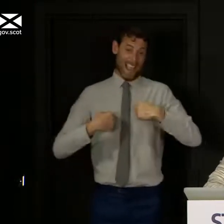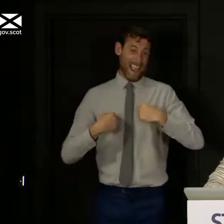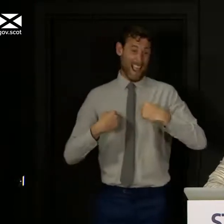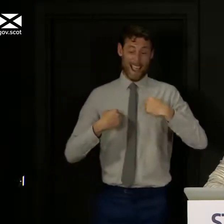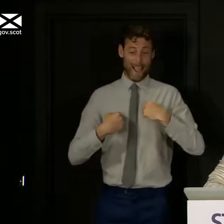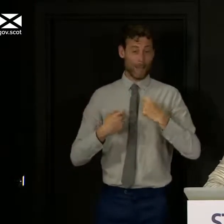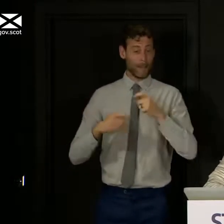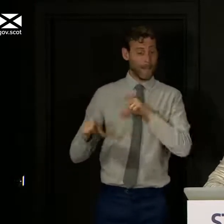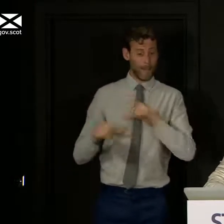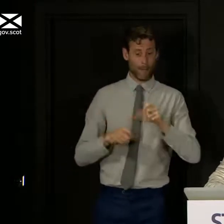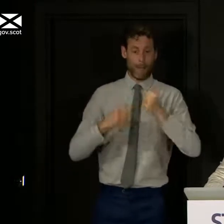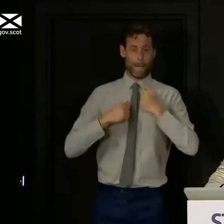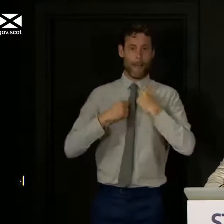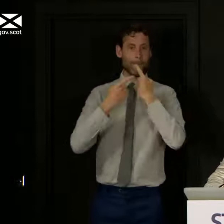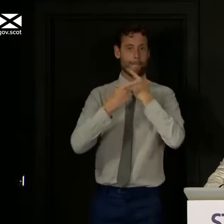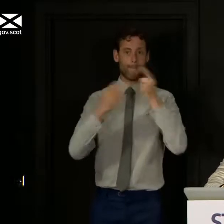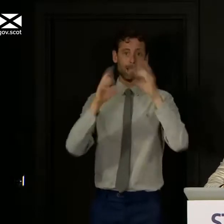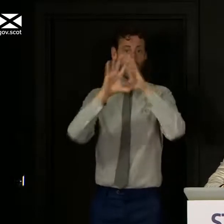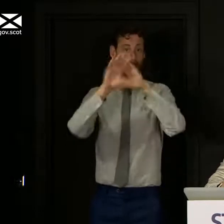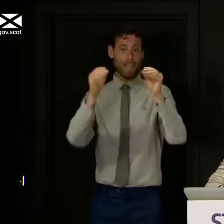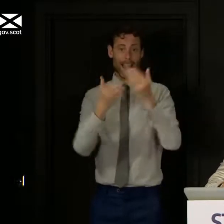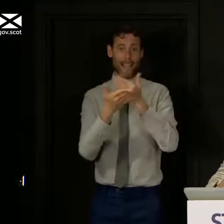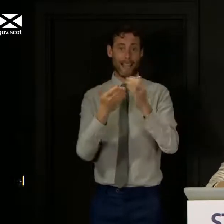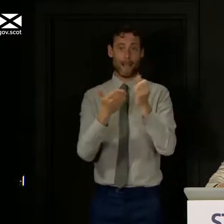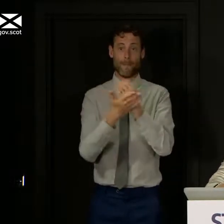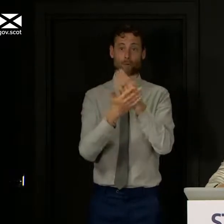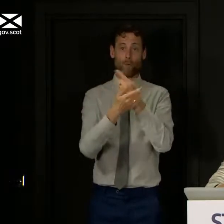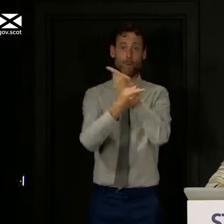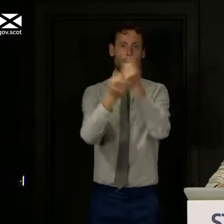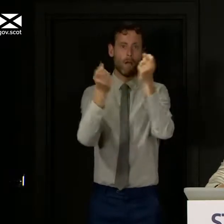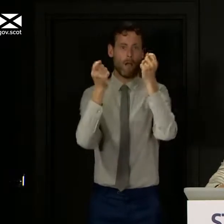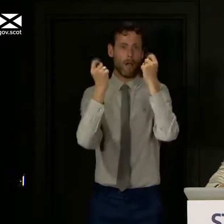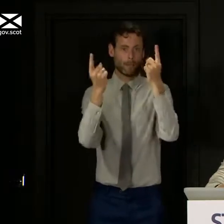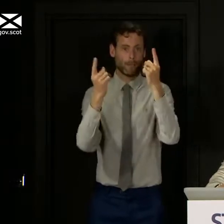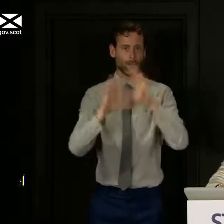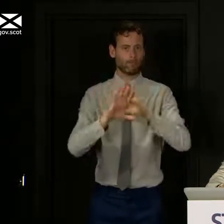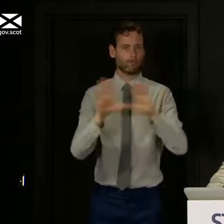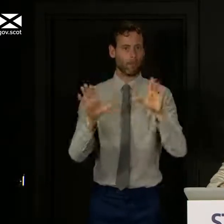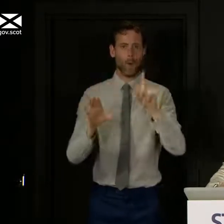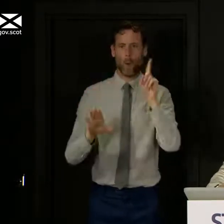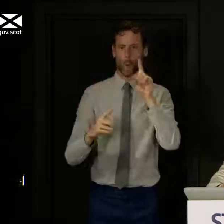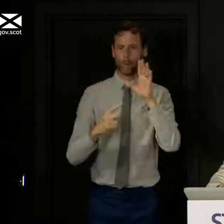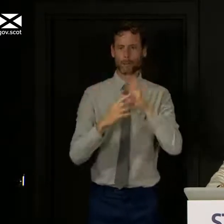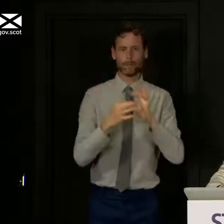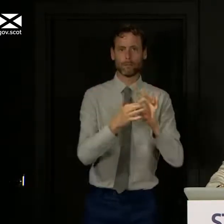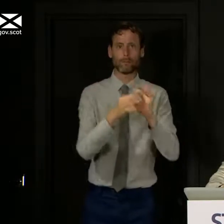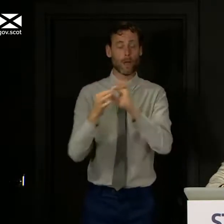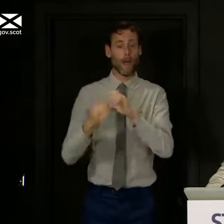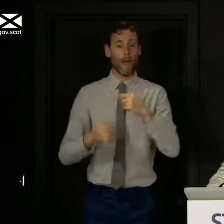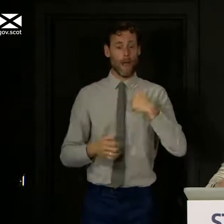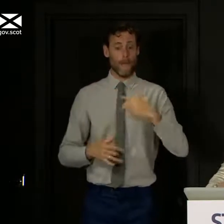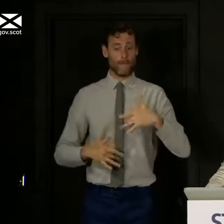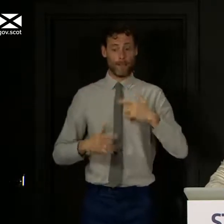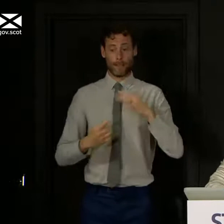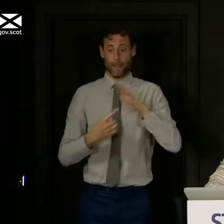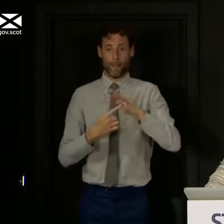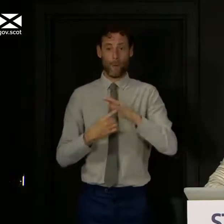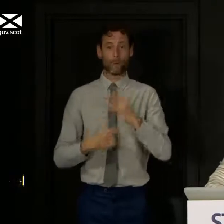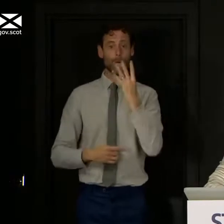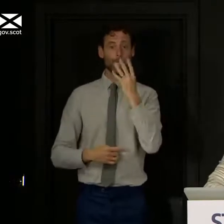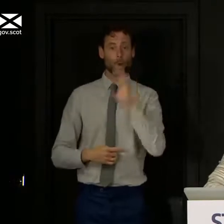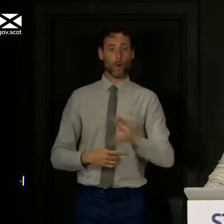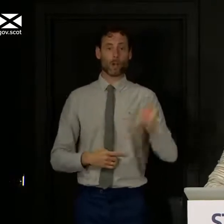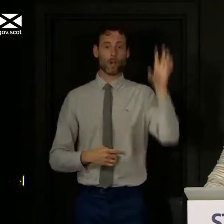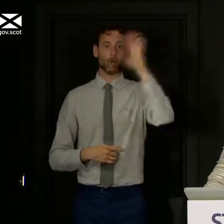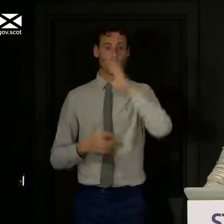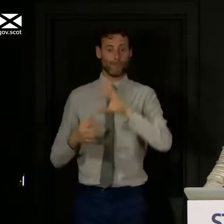cooperate where it is appropriate and unnecessary and mutually beneficial on a four nations basis. And I've always said that there